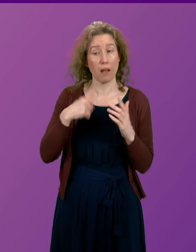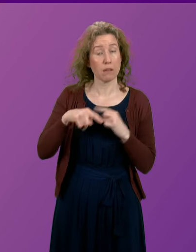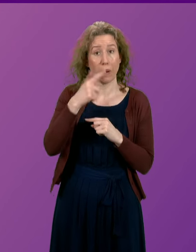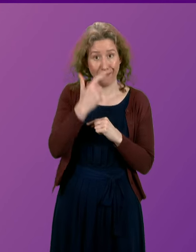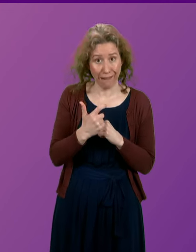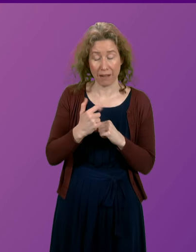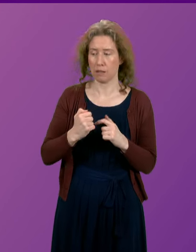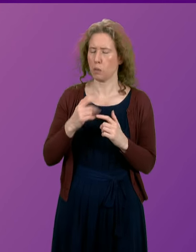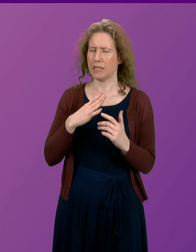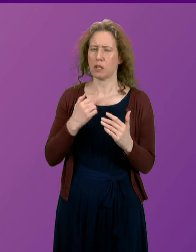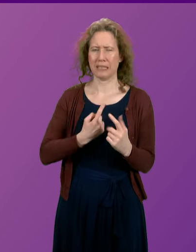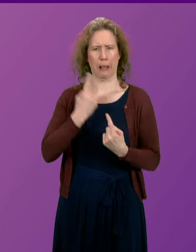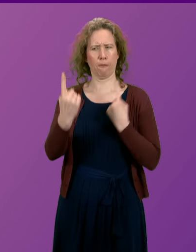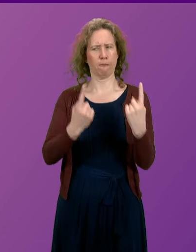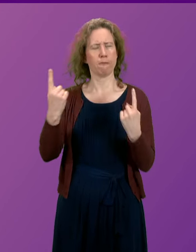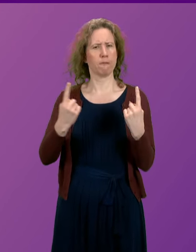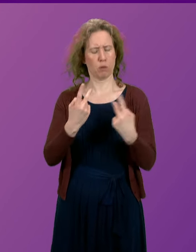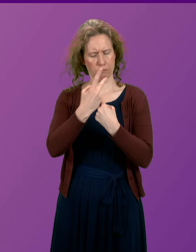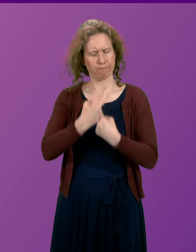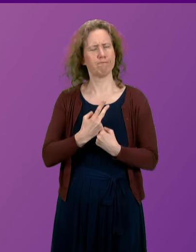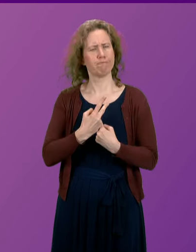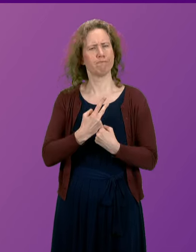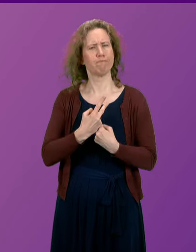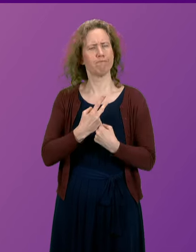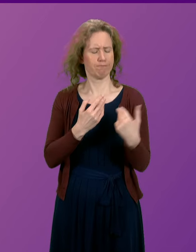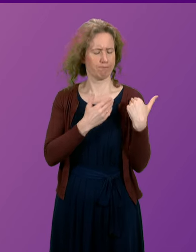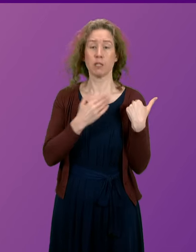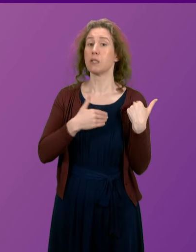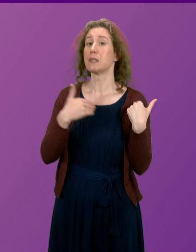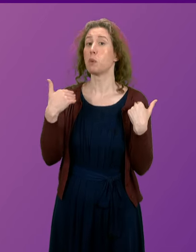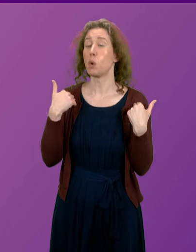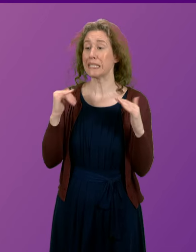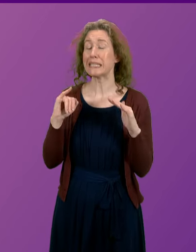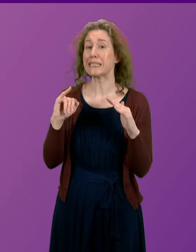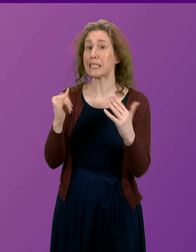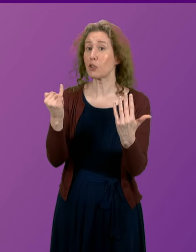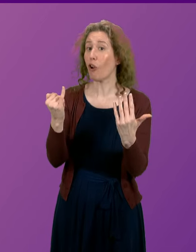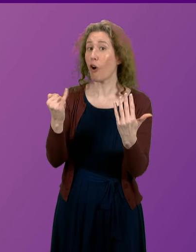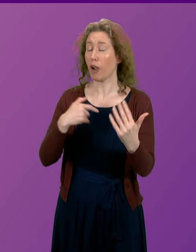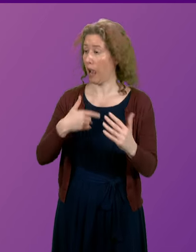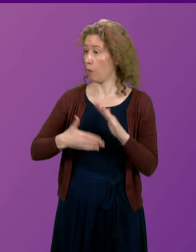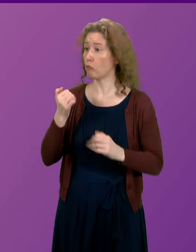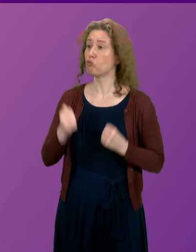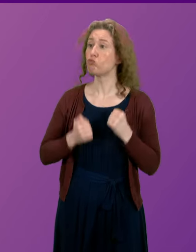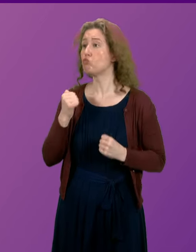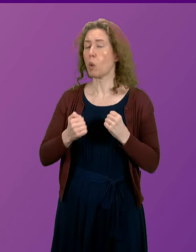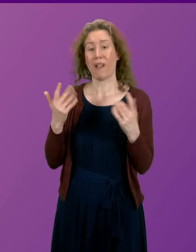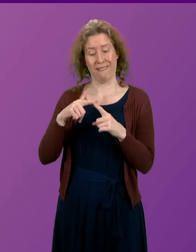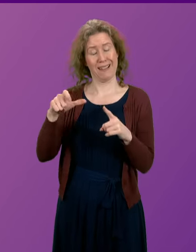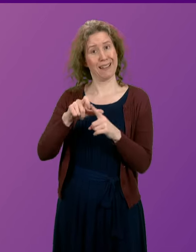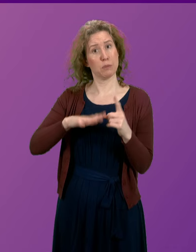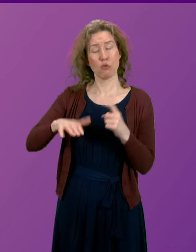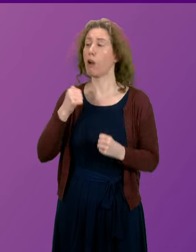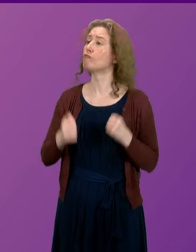take our own responsibility and to look after ourselves. So this morning at 6 o'clock, I was running through the streets of Edinburgh